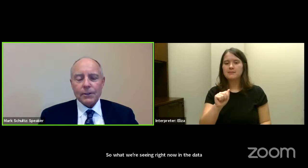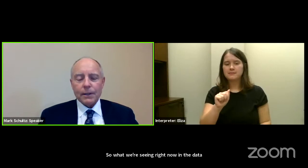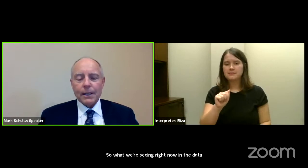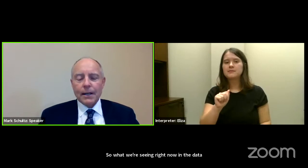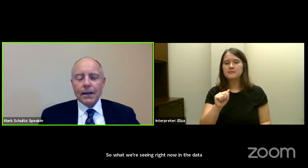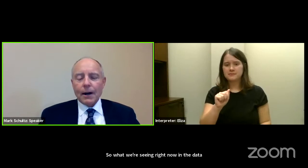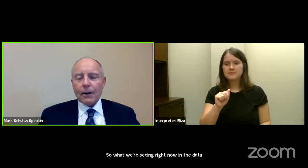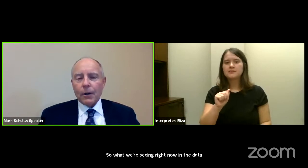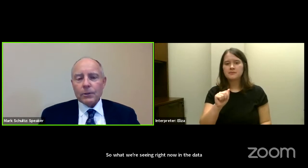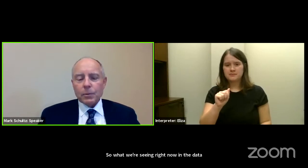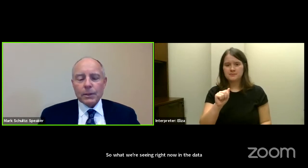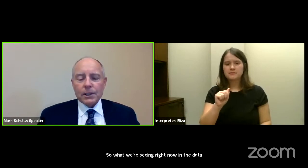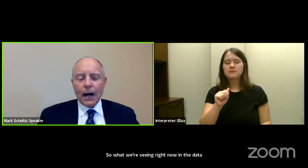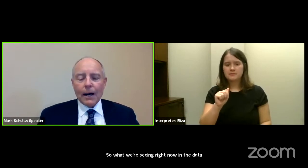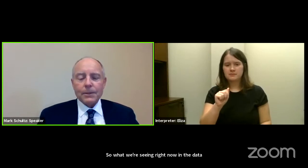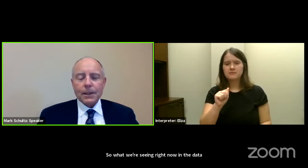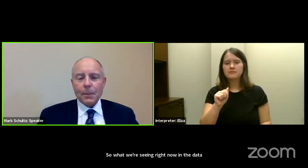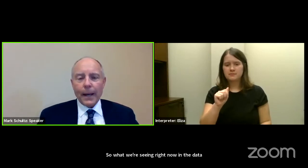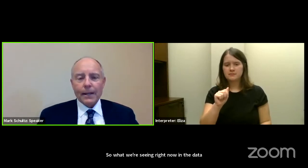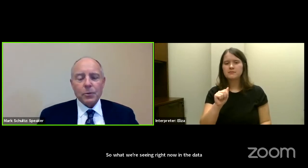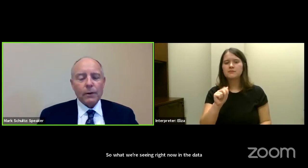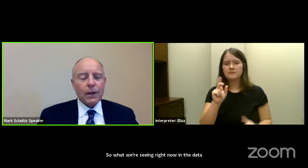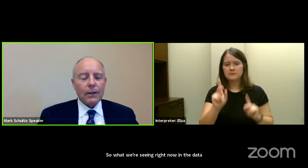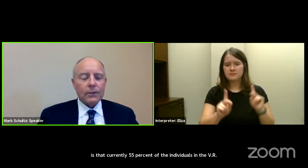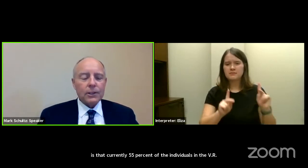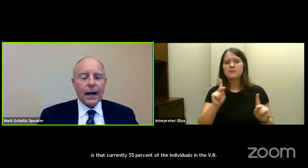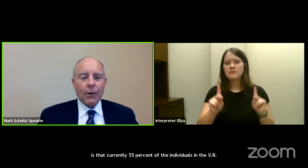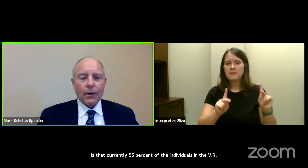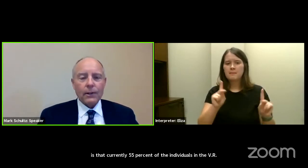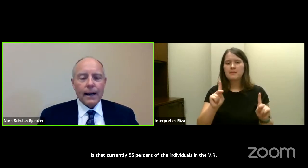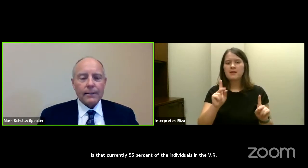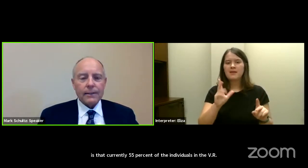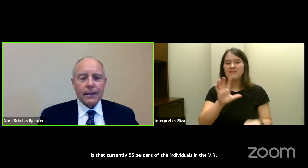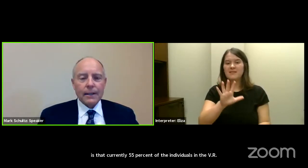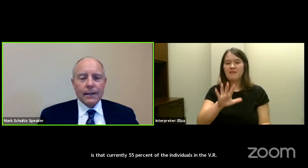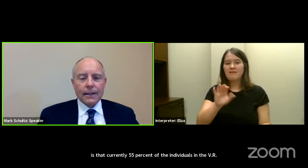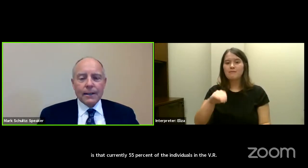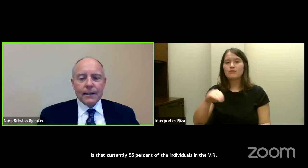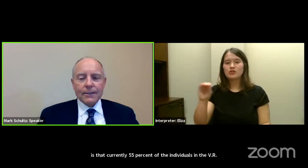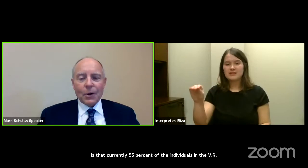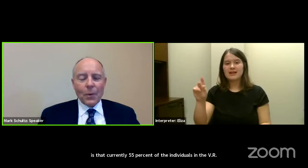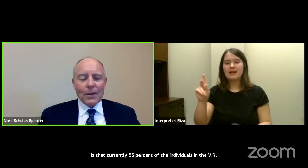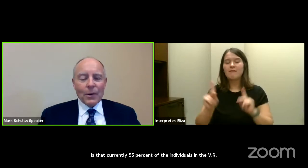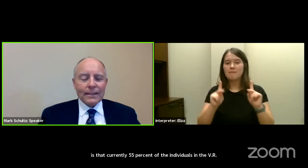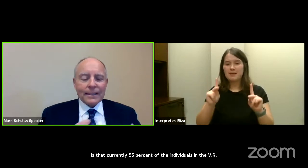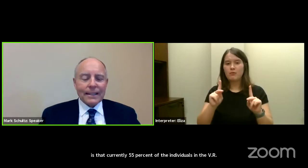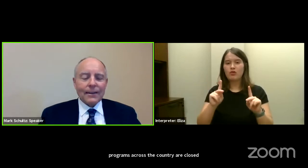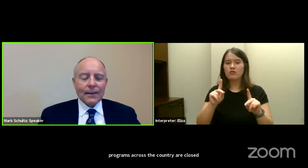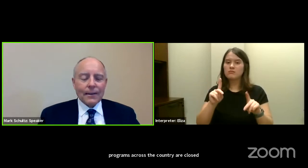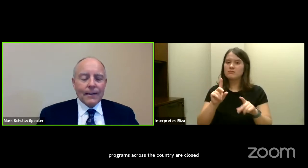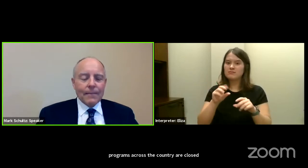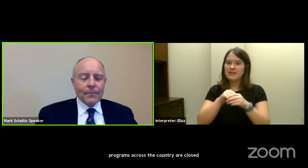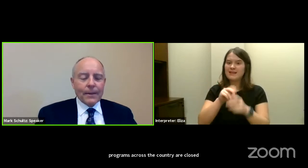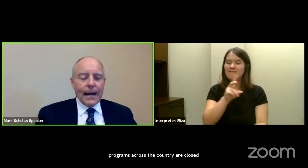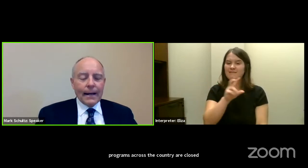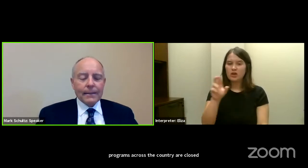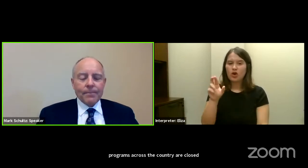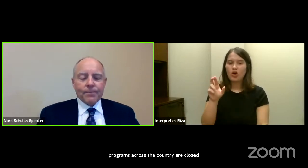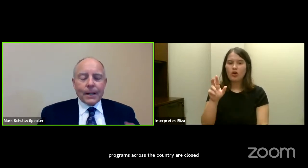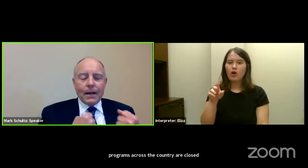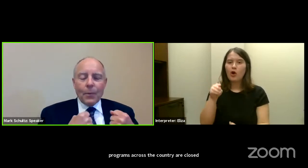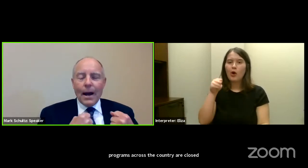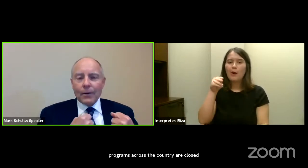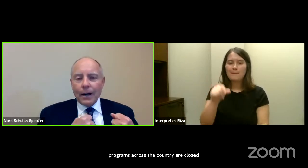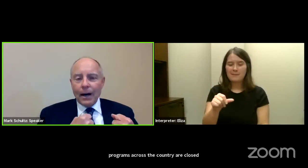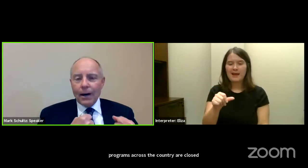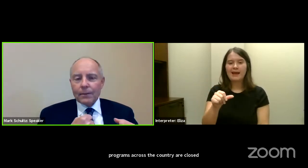across the country are closed with jobs that are paying $12 an hour or less. And so when you consider that